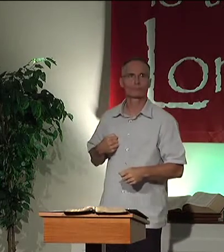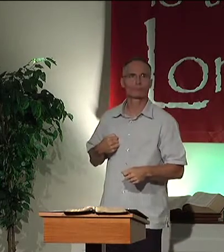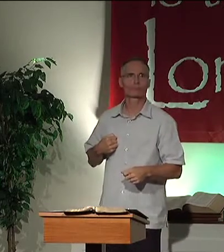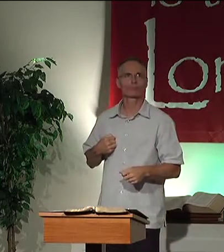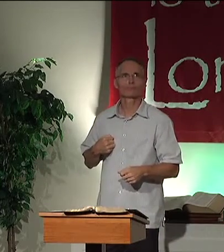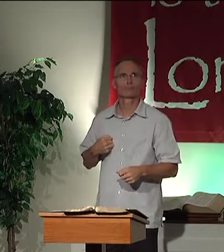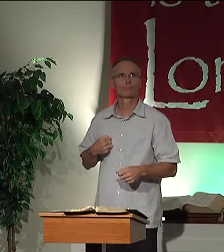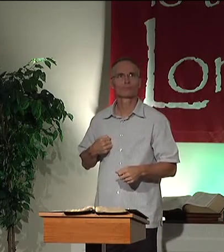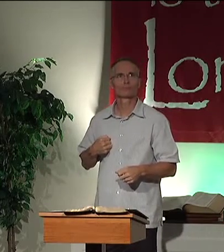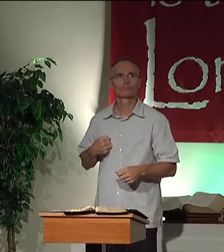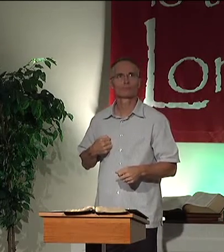keep this.